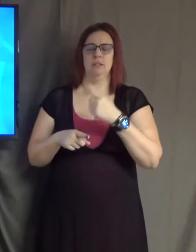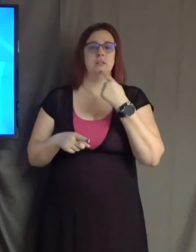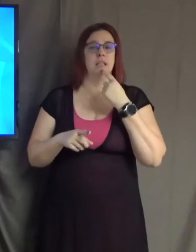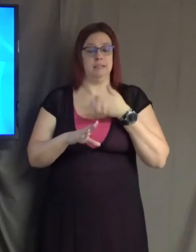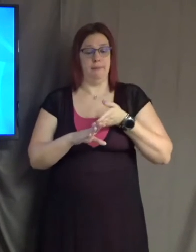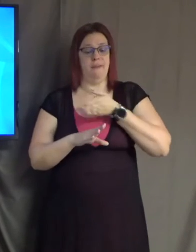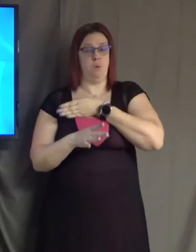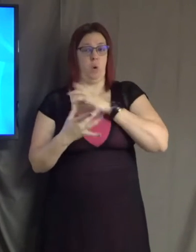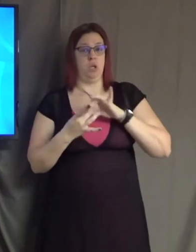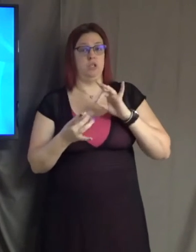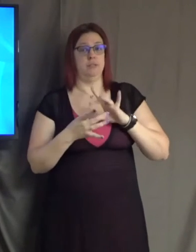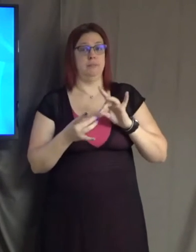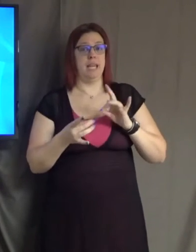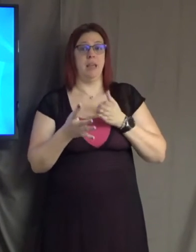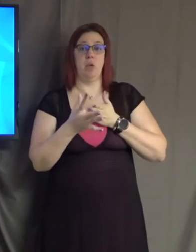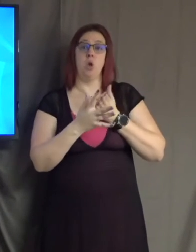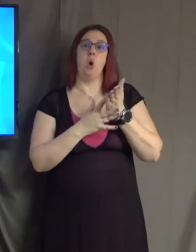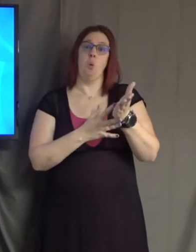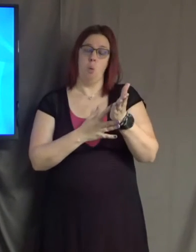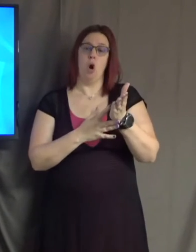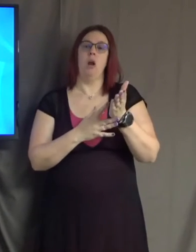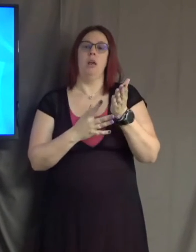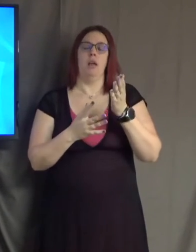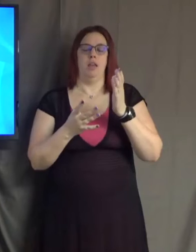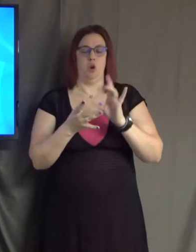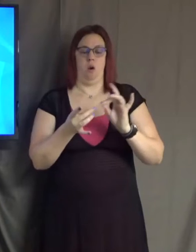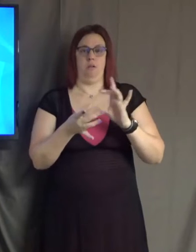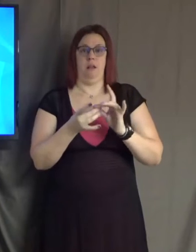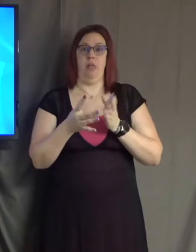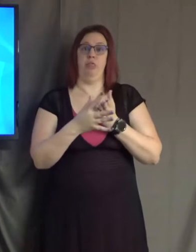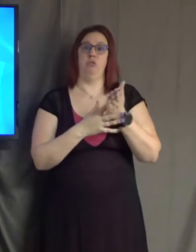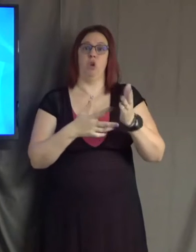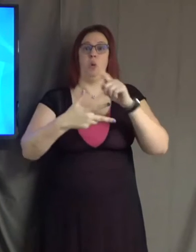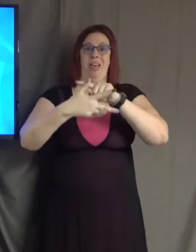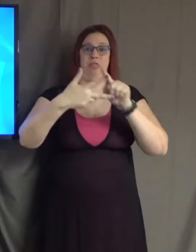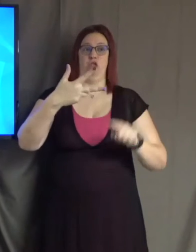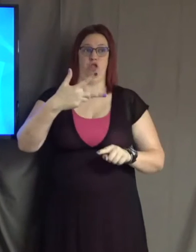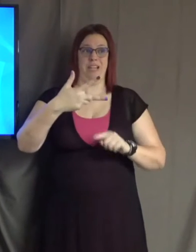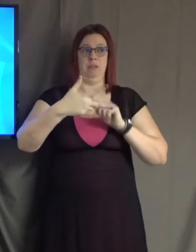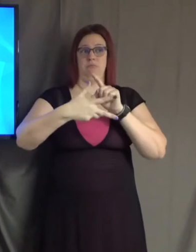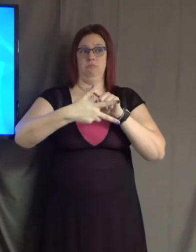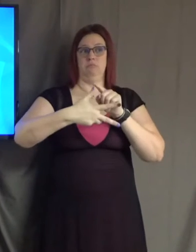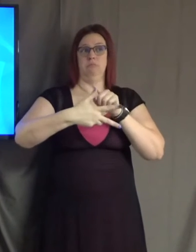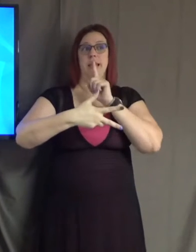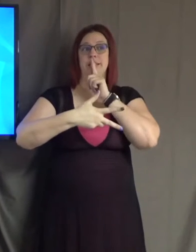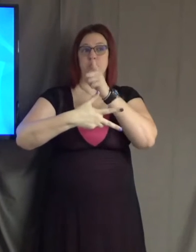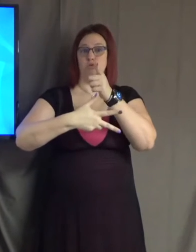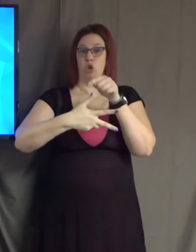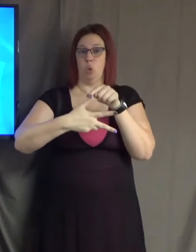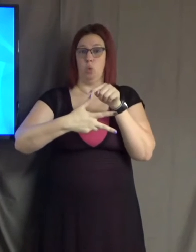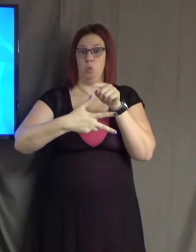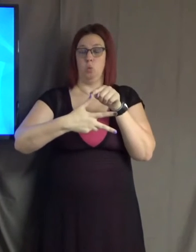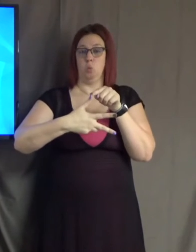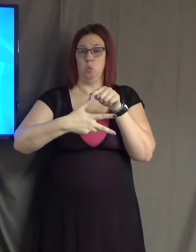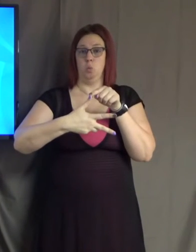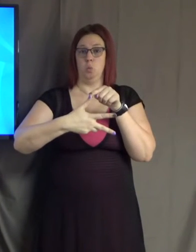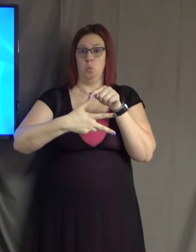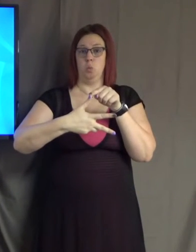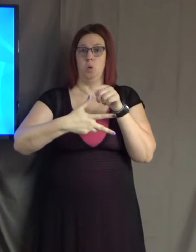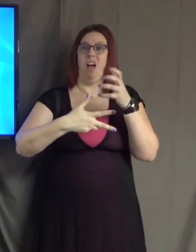pass through three gates. The first gate, is it true? A lot of times we don't even know what we're about to say if